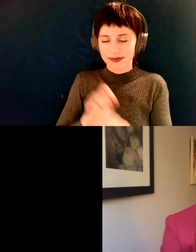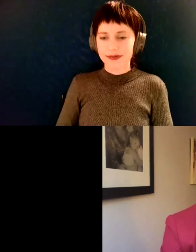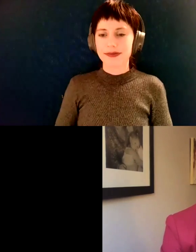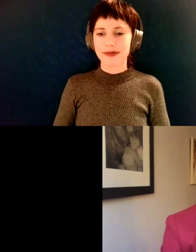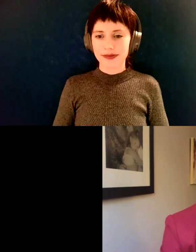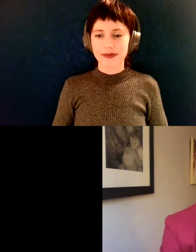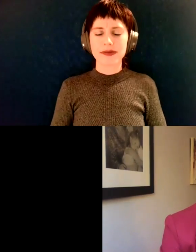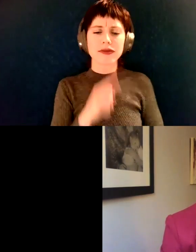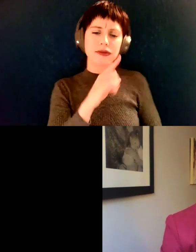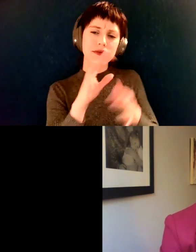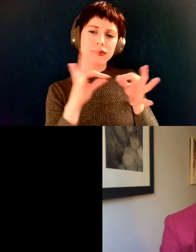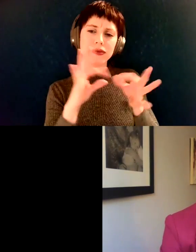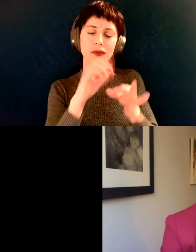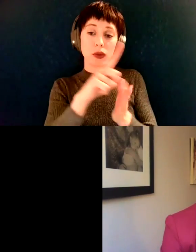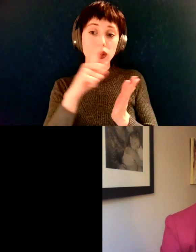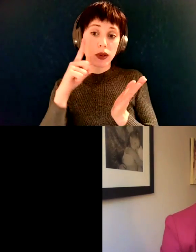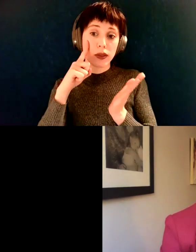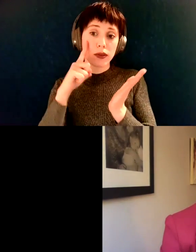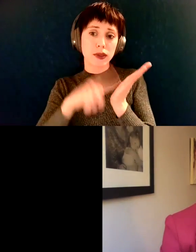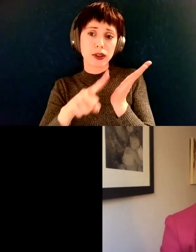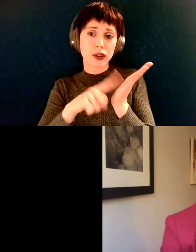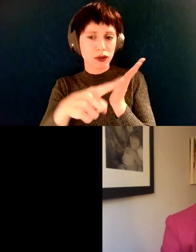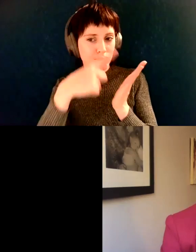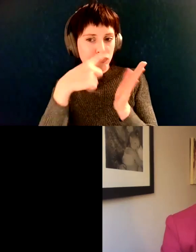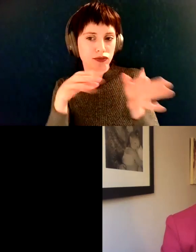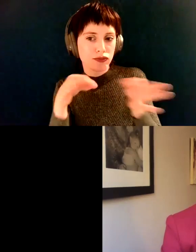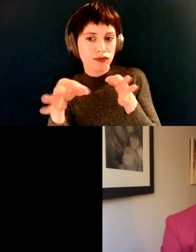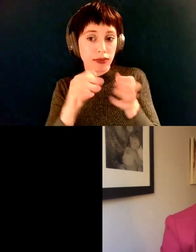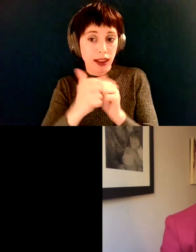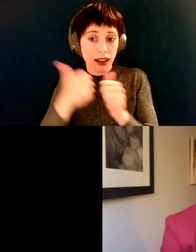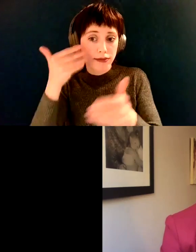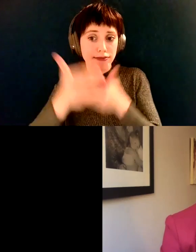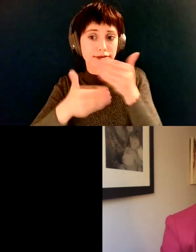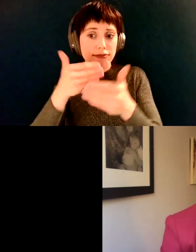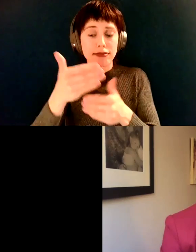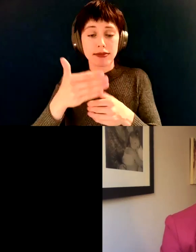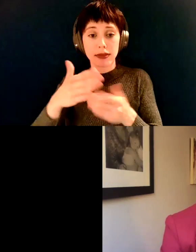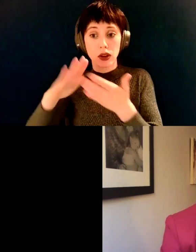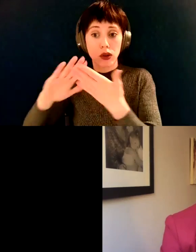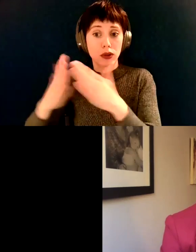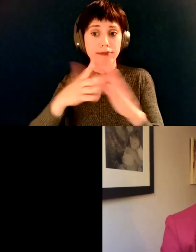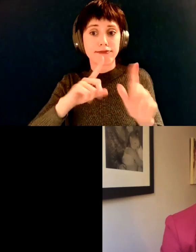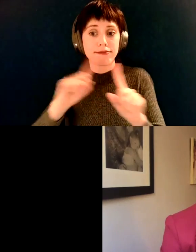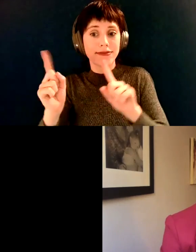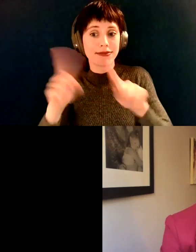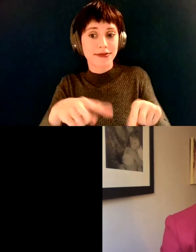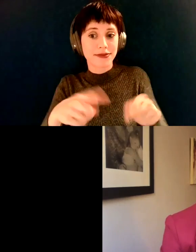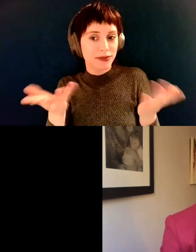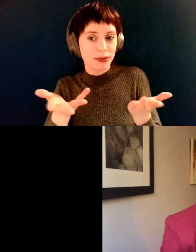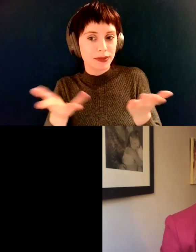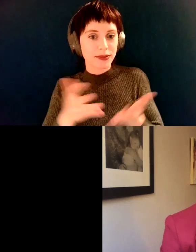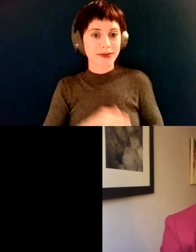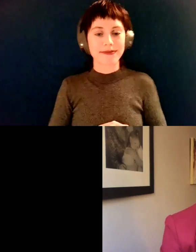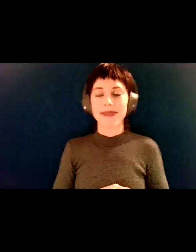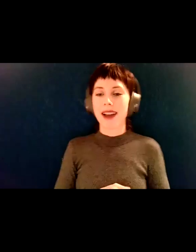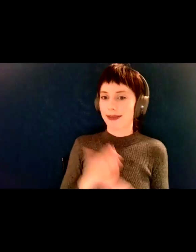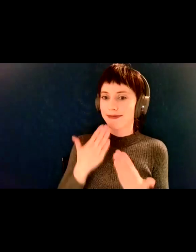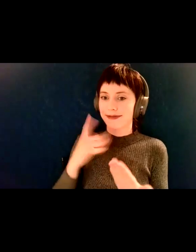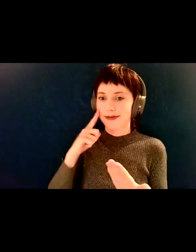How has the research been going and what has been the response from the community? Yeah, thank you for asking that. You want to?